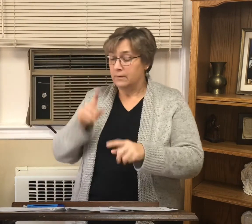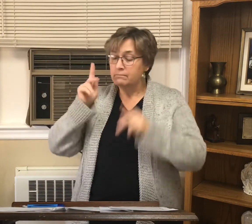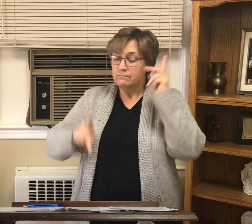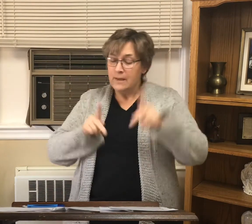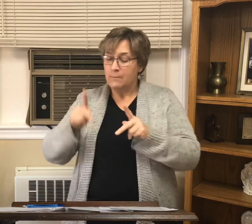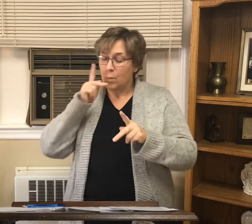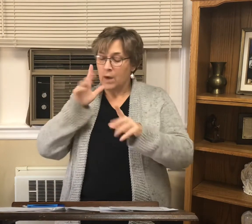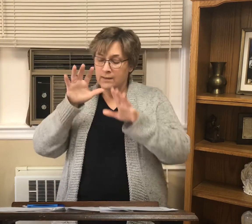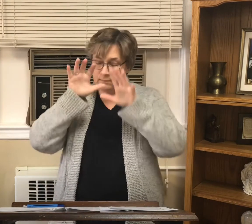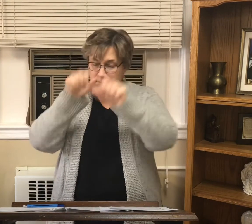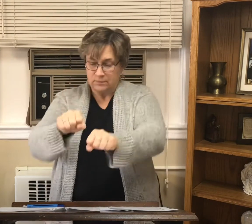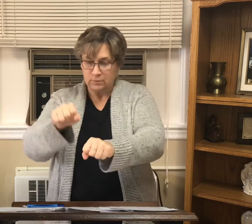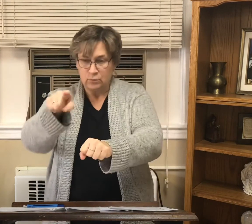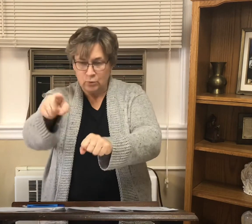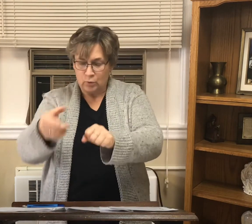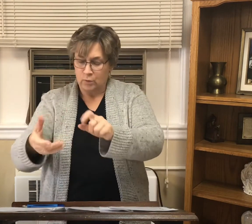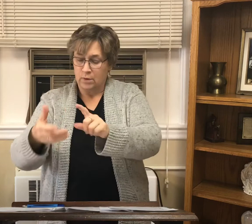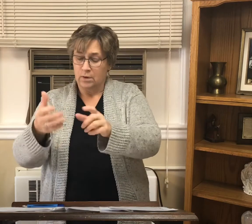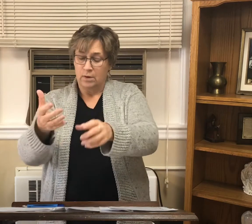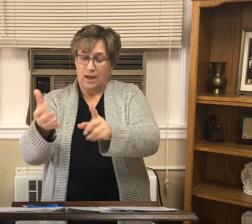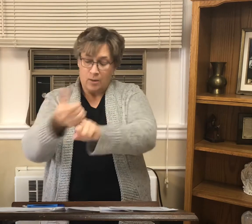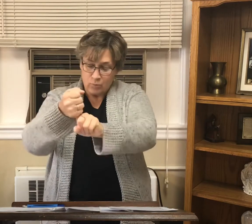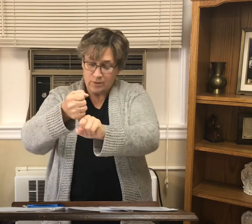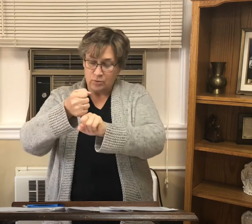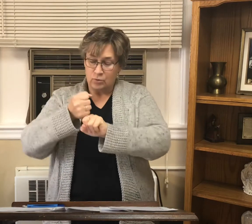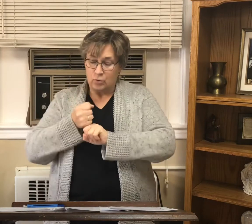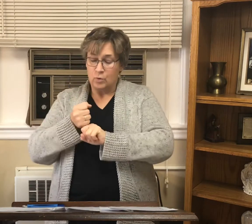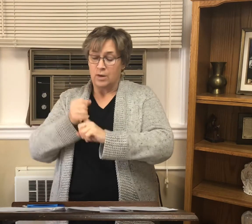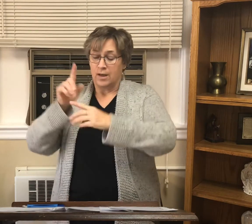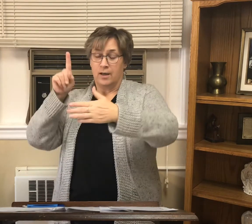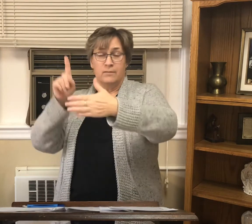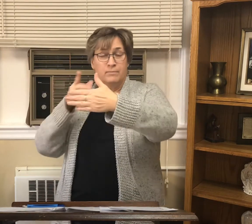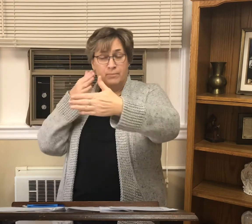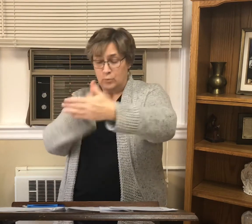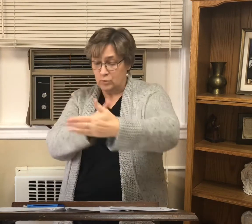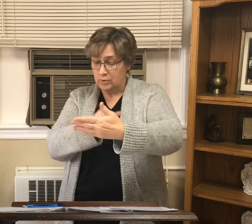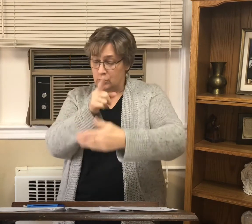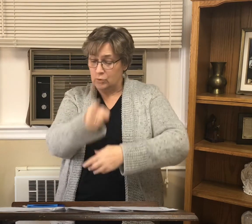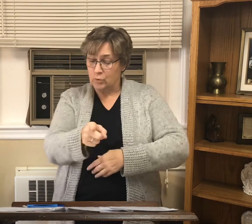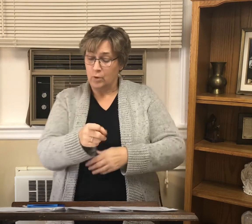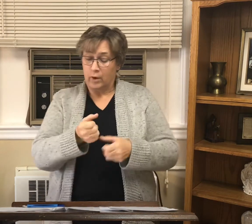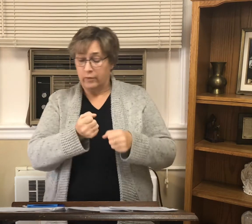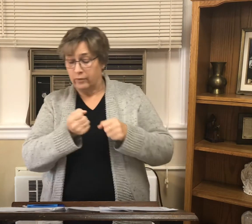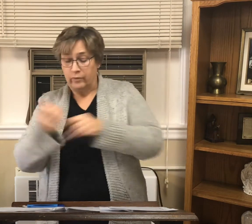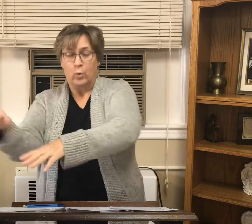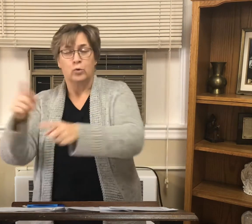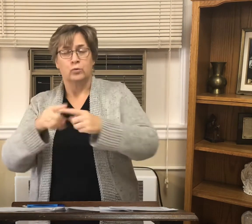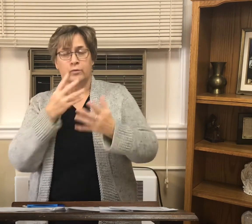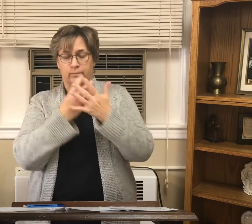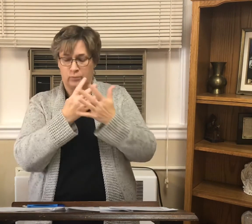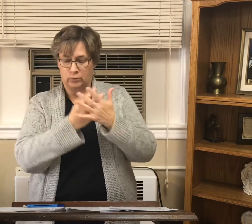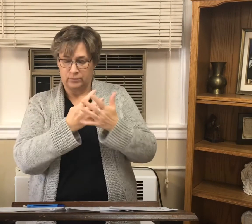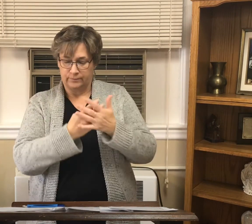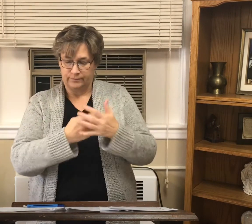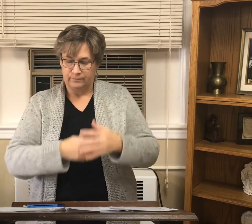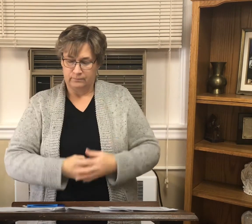before all this happens however they will seize and persecute you they will hand you over to the